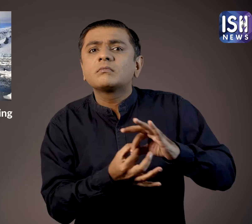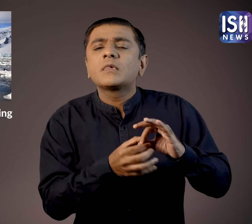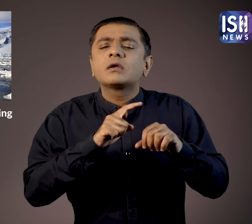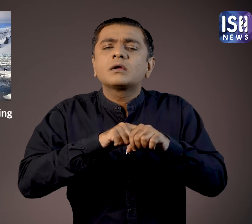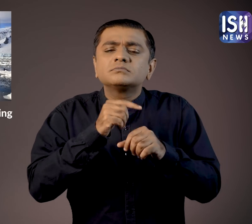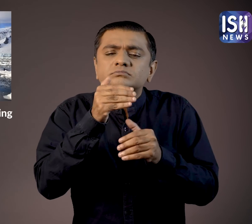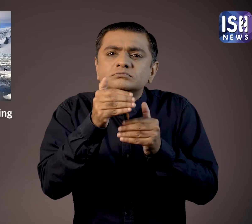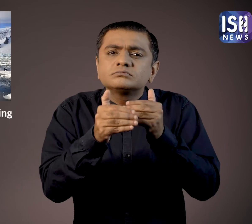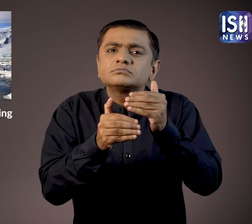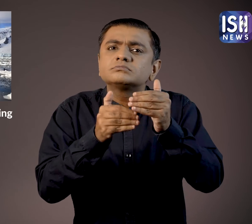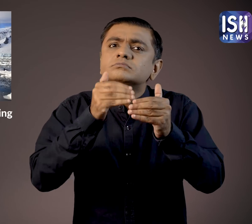slowly grow in Antarctica.